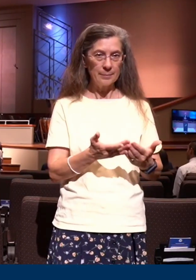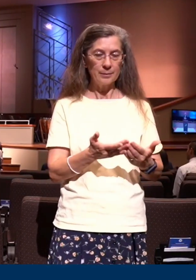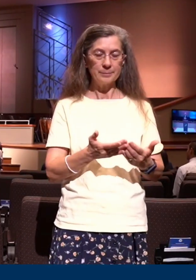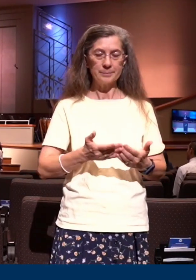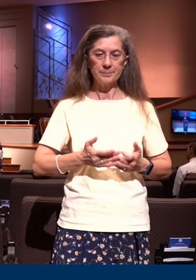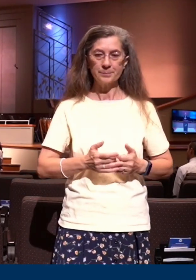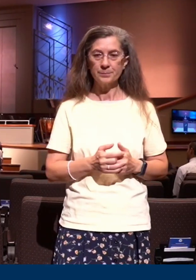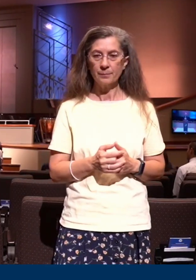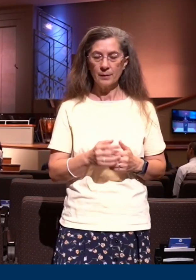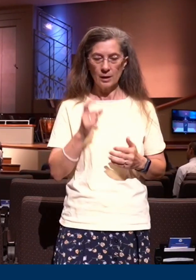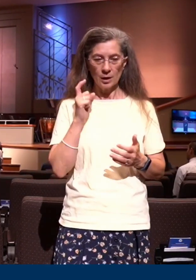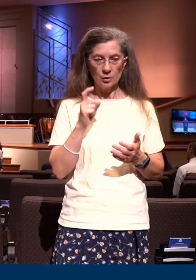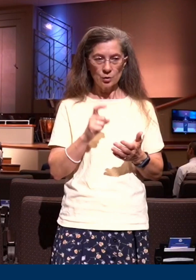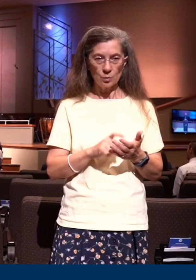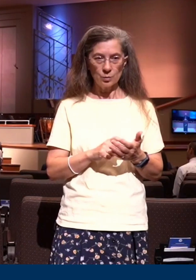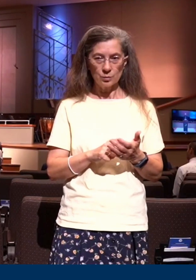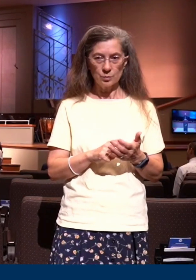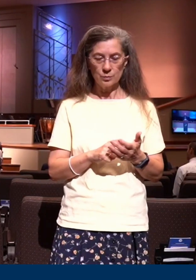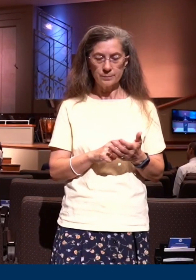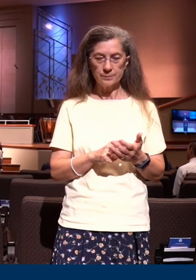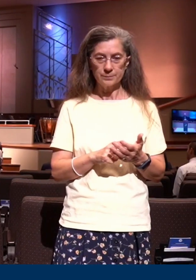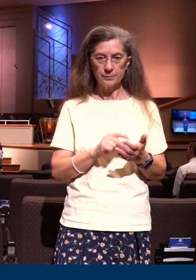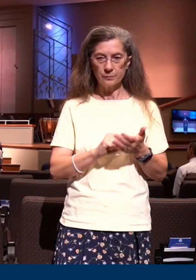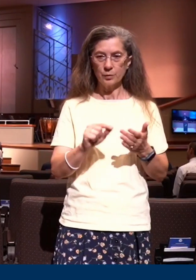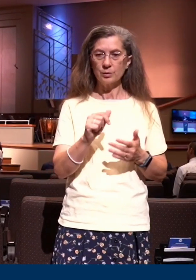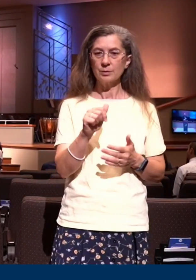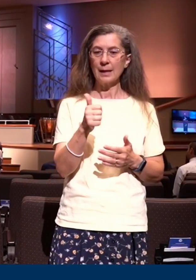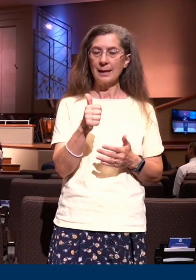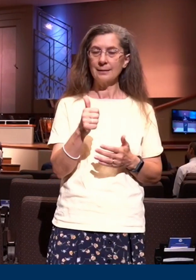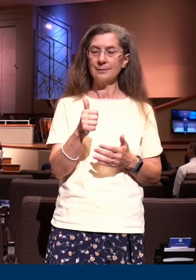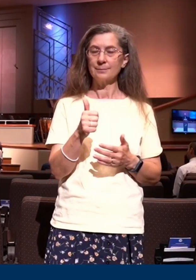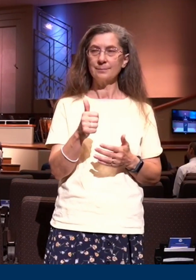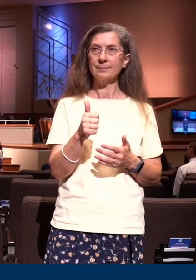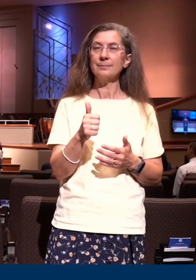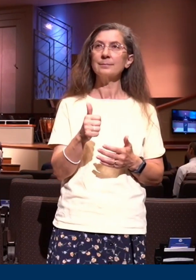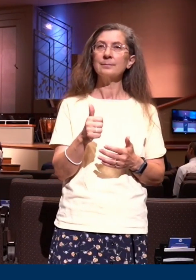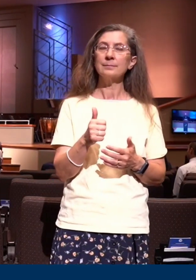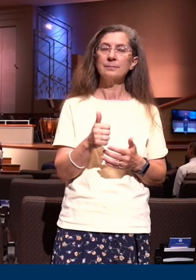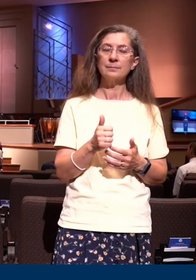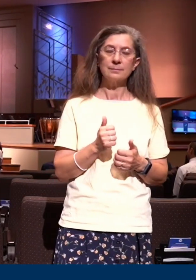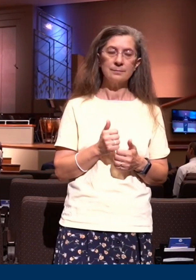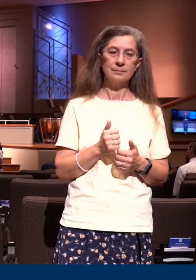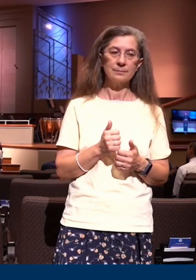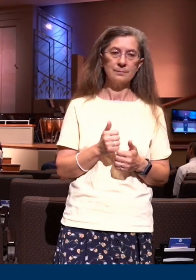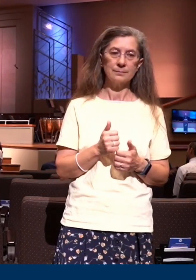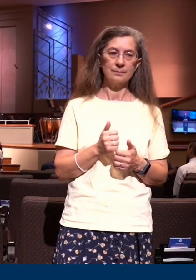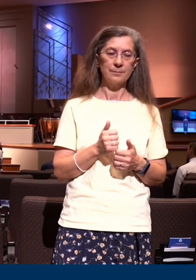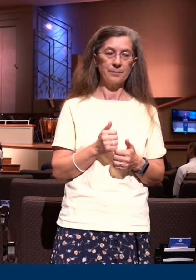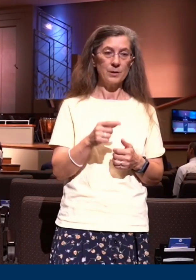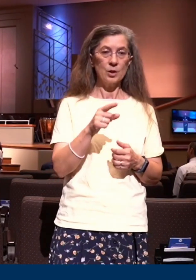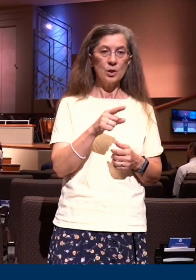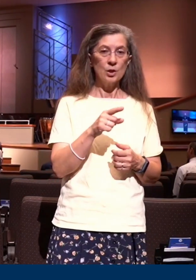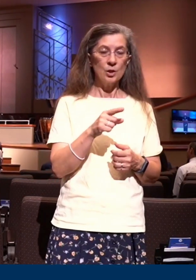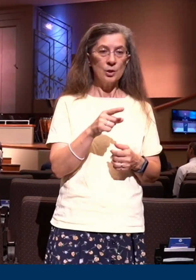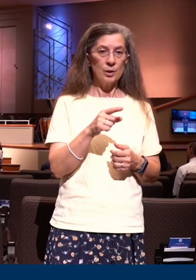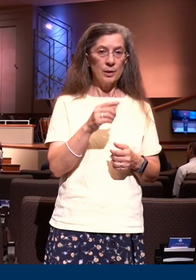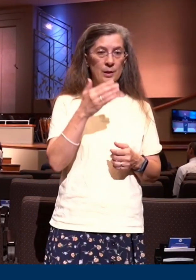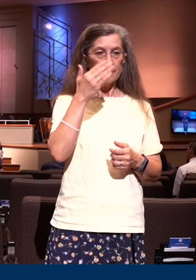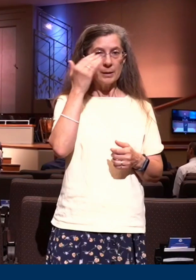And I want you to see that as we close in verse 10 the Bible says for in that He died He died unto